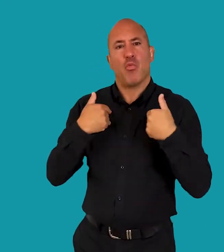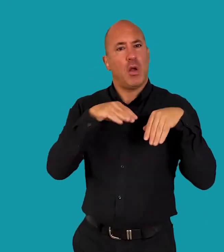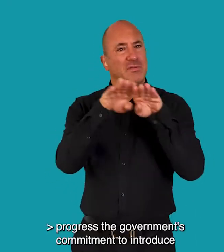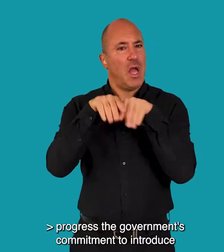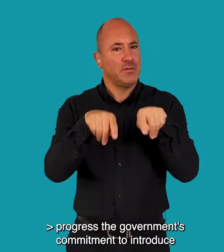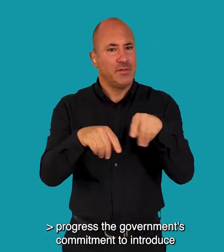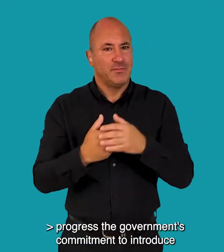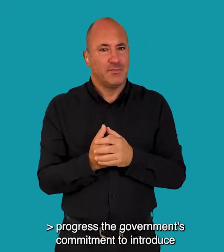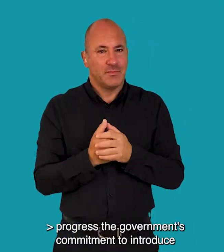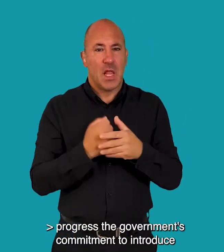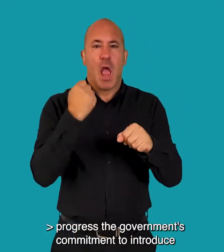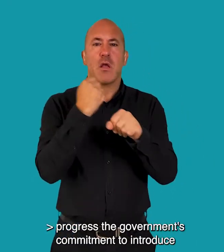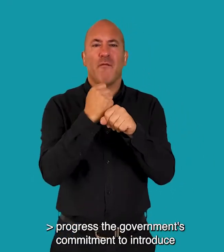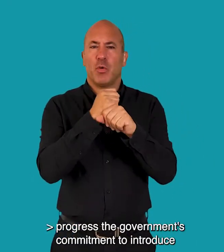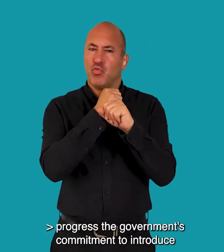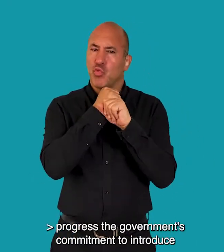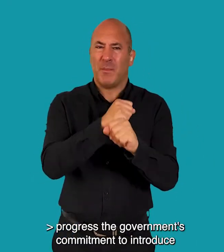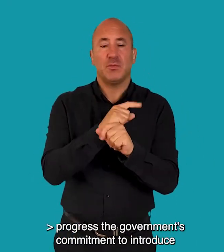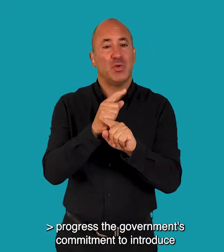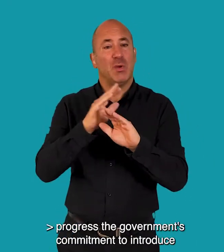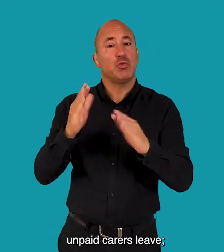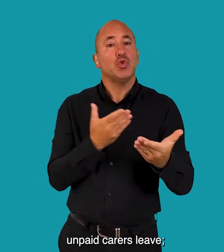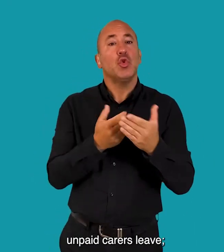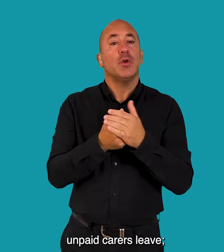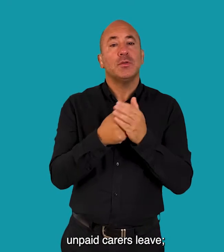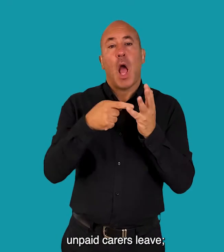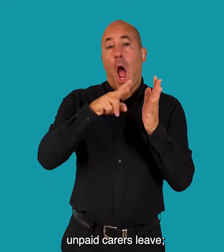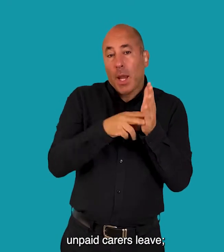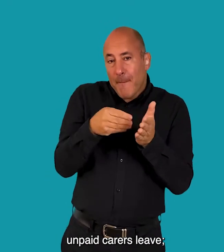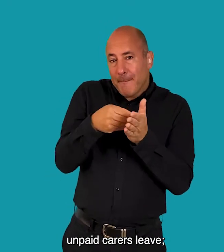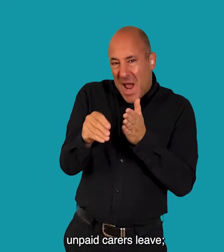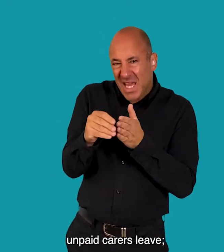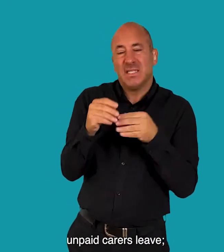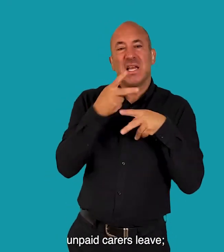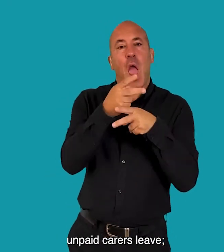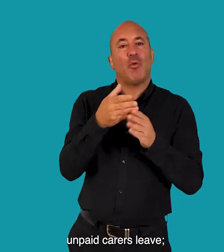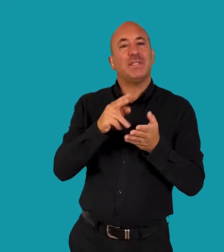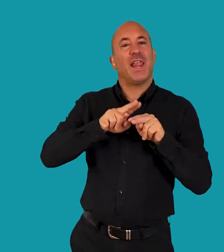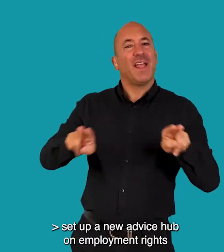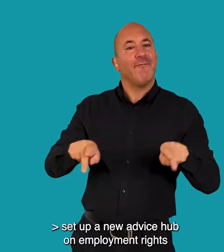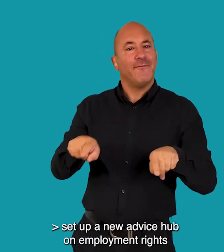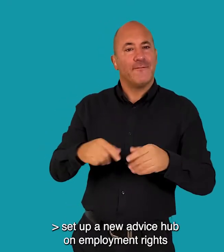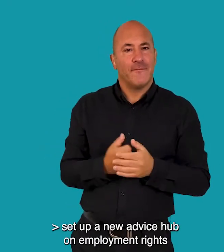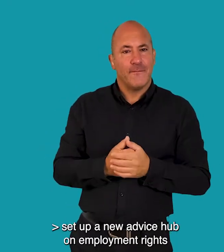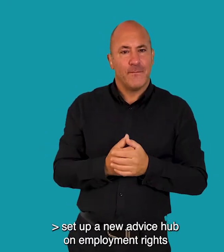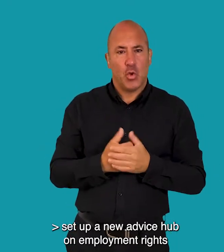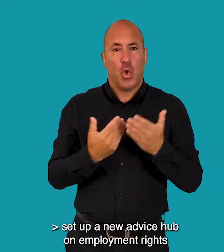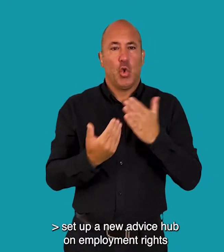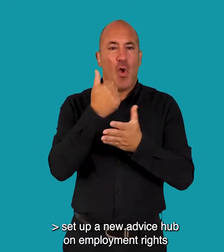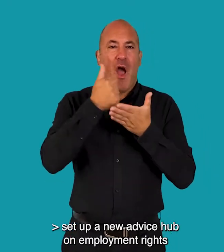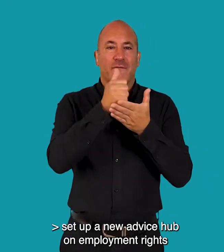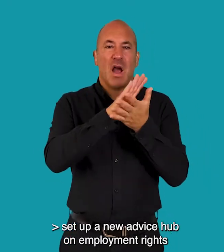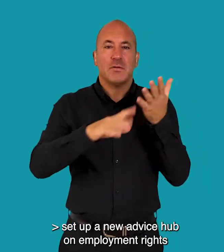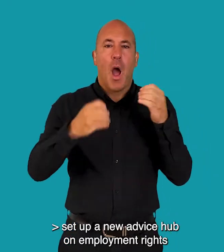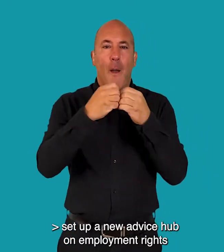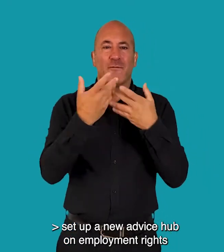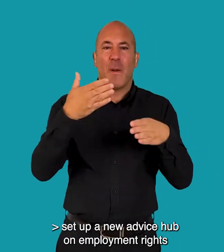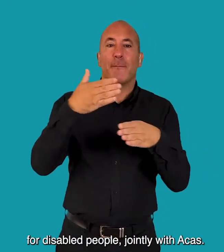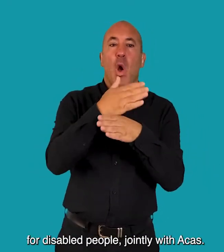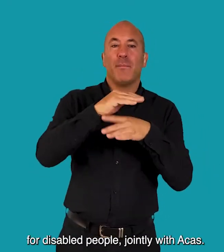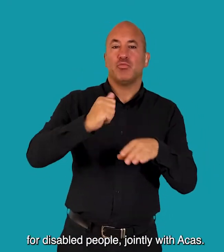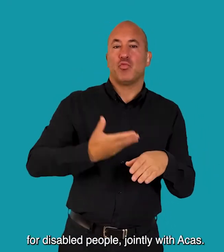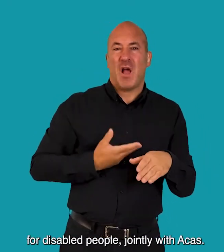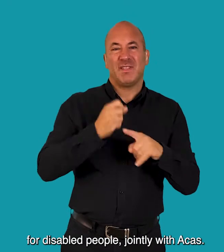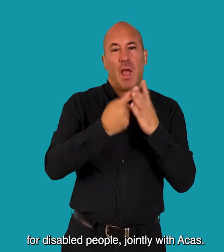Progress the government's commitment to introduce unpaid carers leave Set up a new advice hub on employment